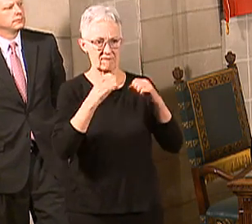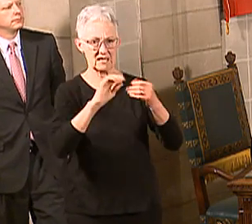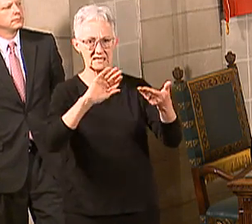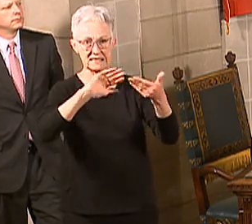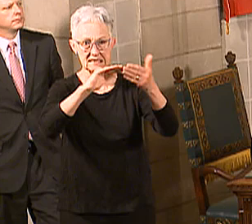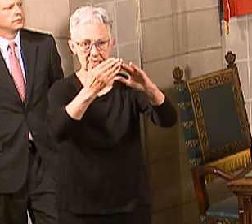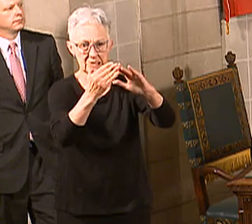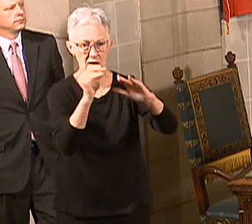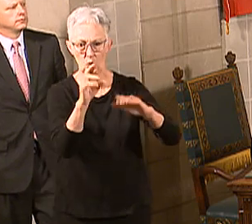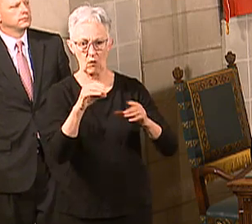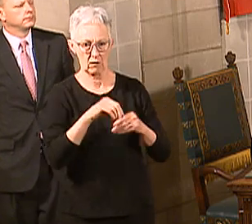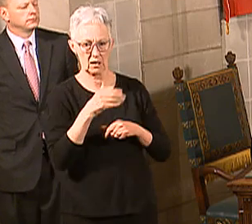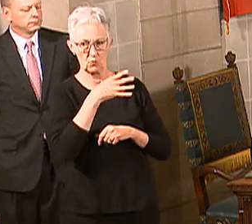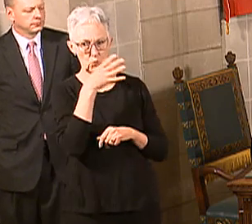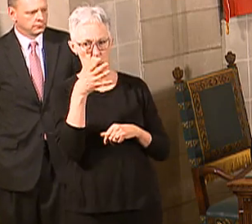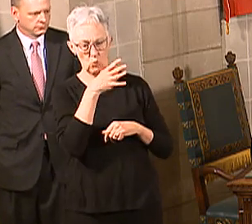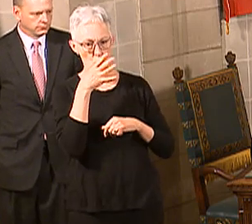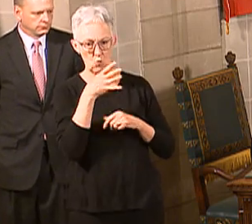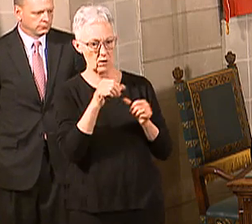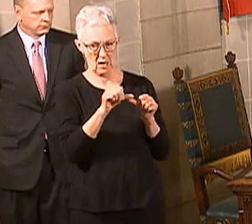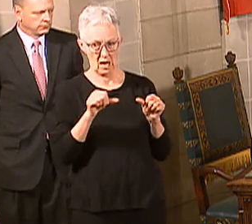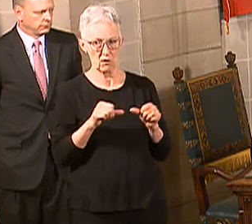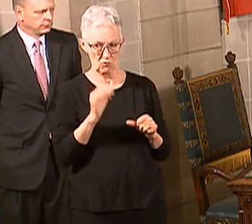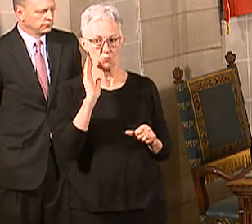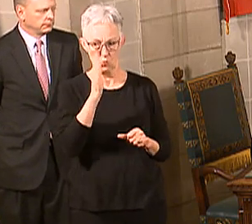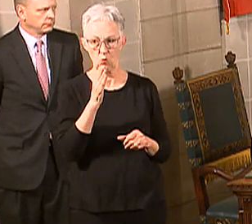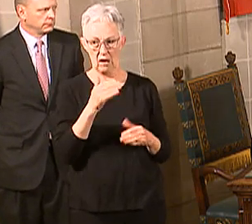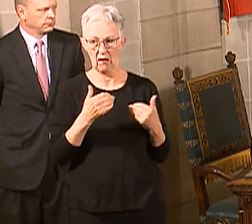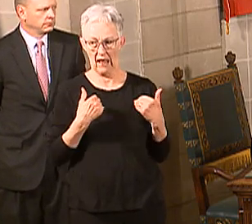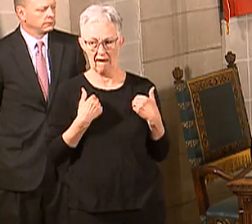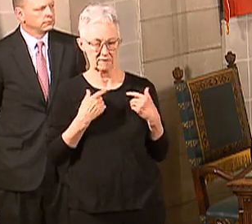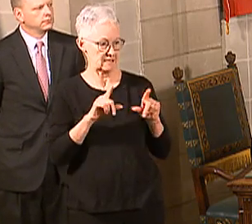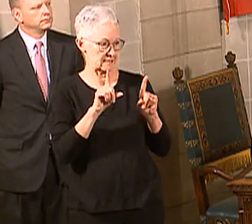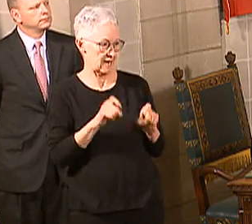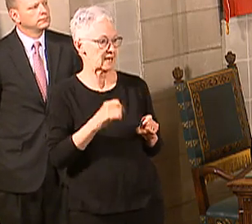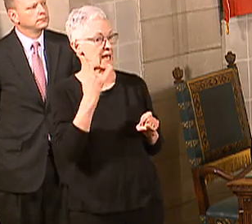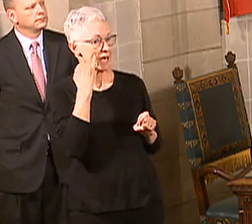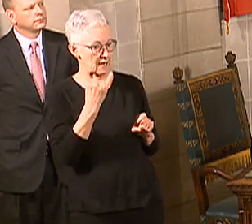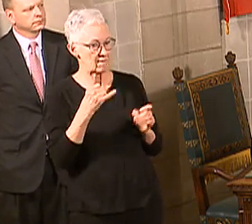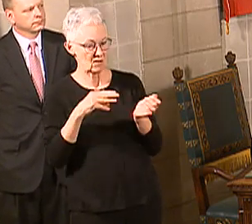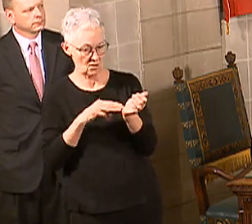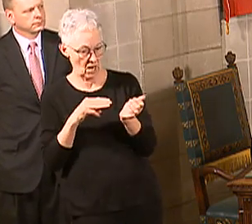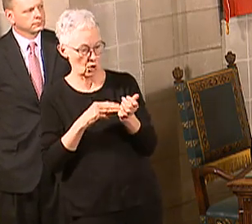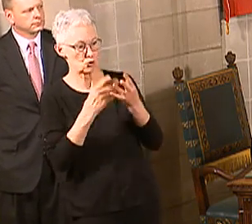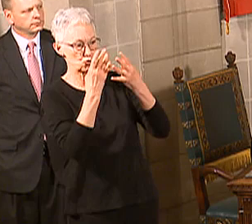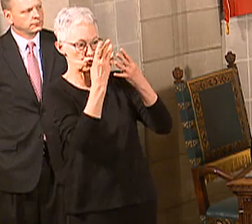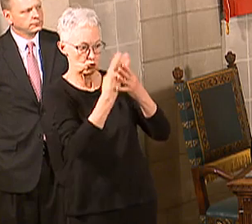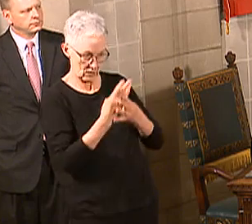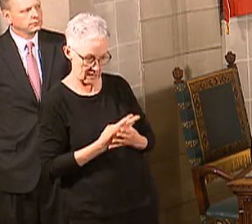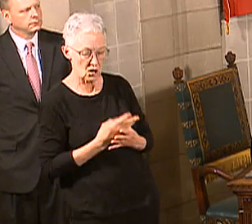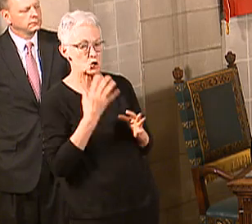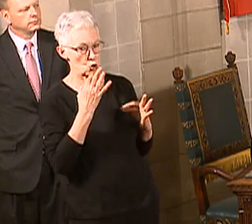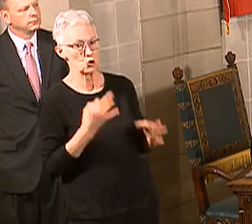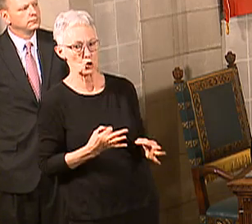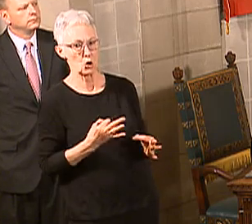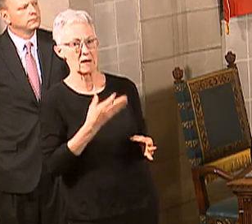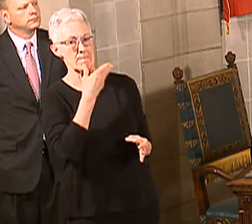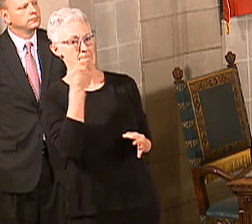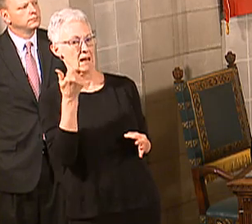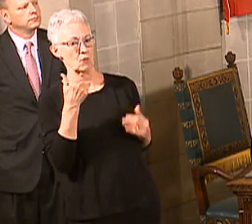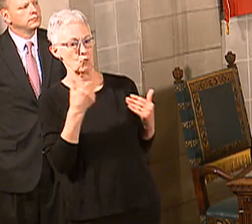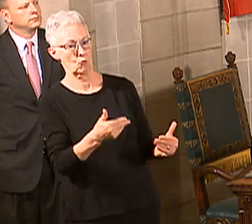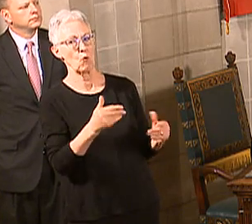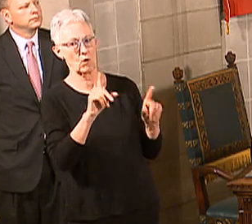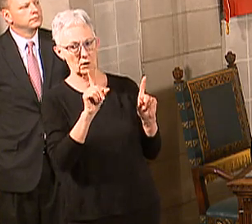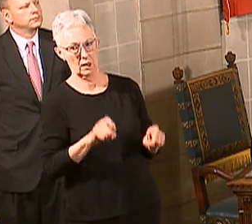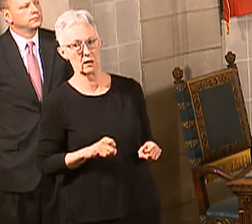in Gosper County and Nemaha and so forth. So now when we're talking about expanding that beyond, we will come up with some plans,